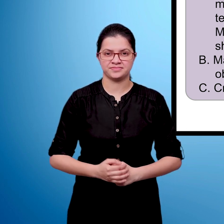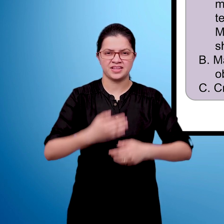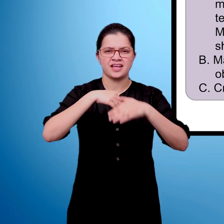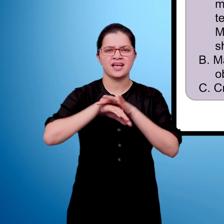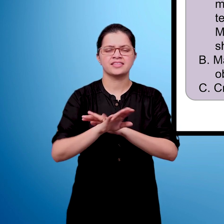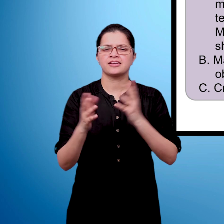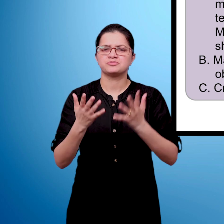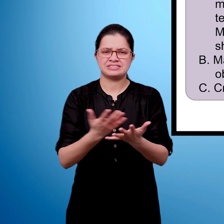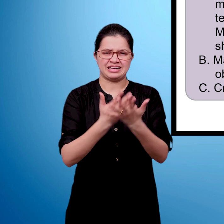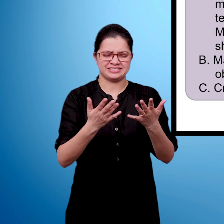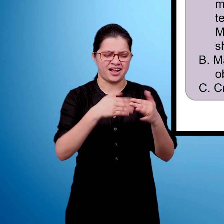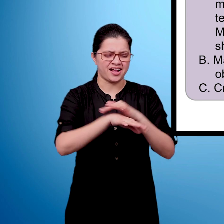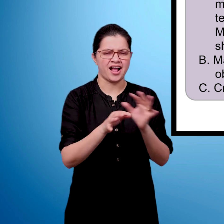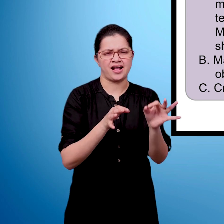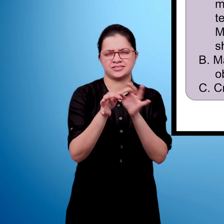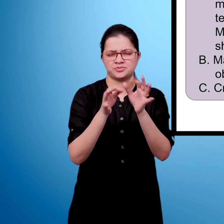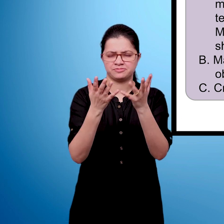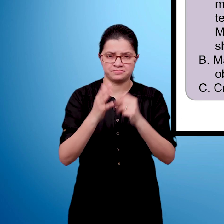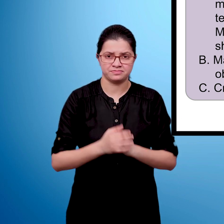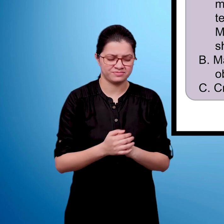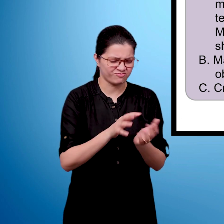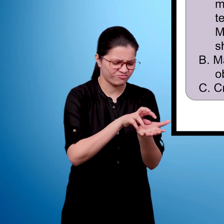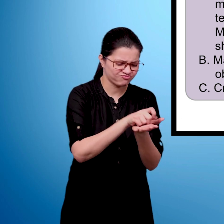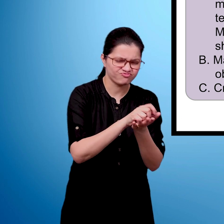Create different shapes and objects by using clay.